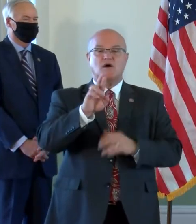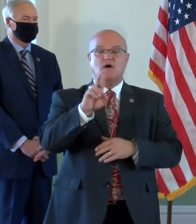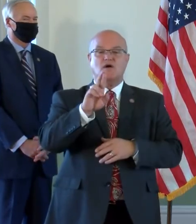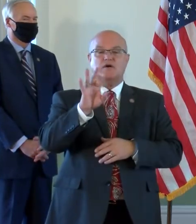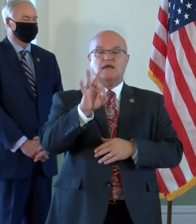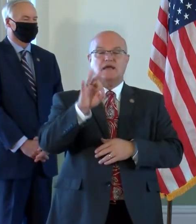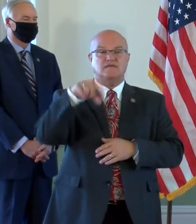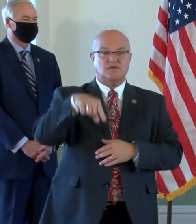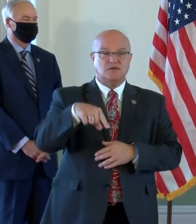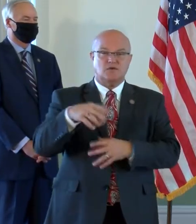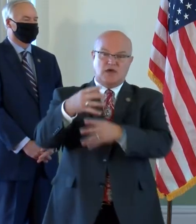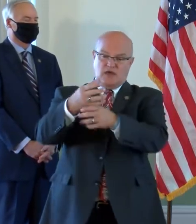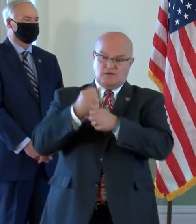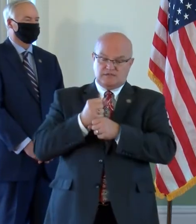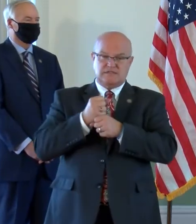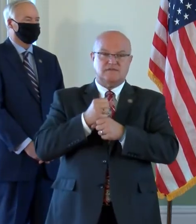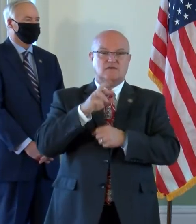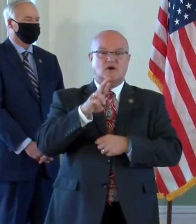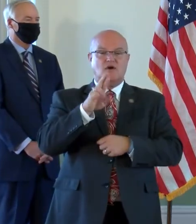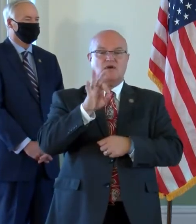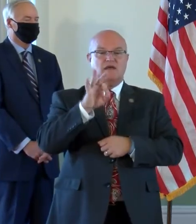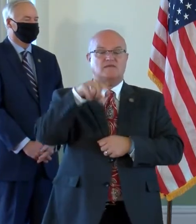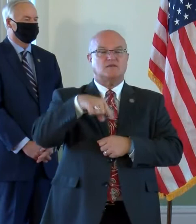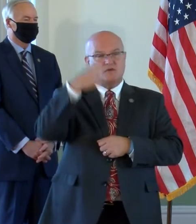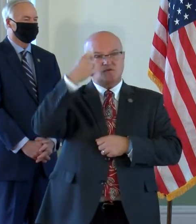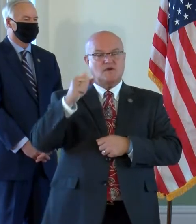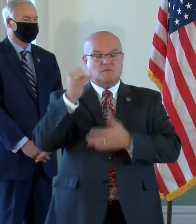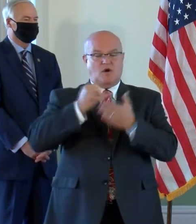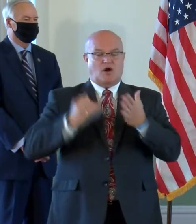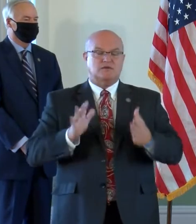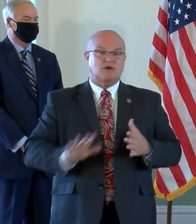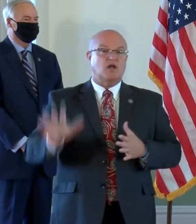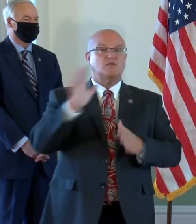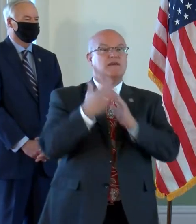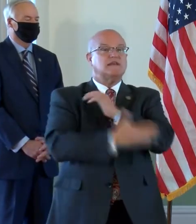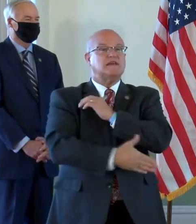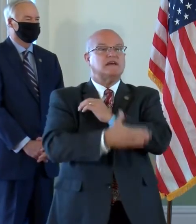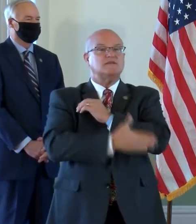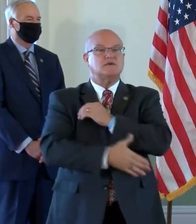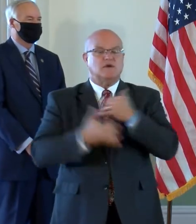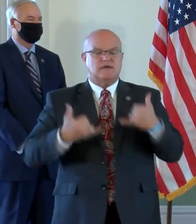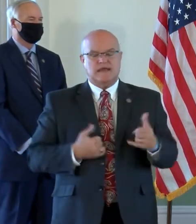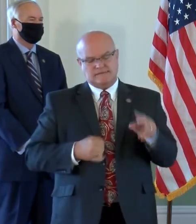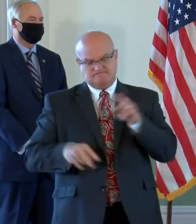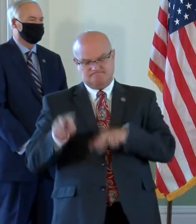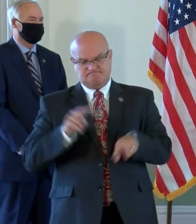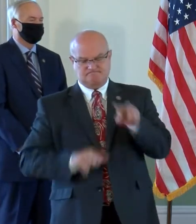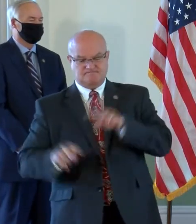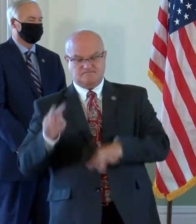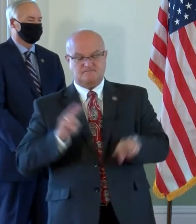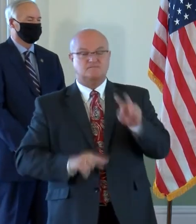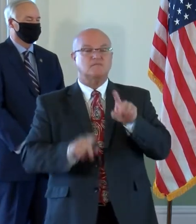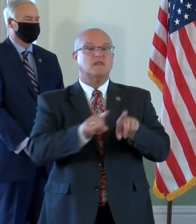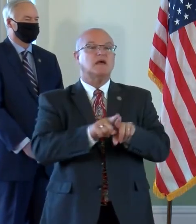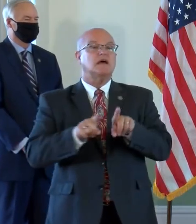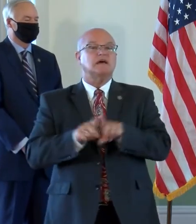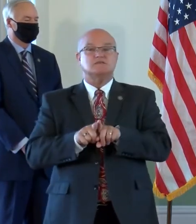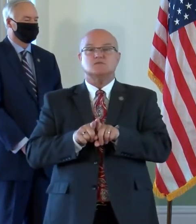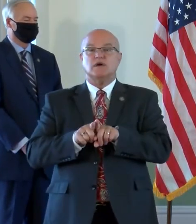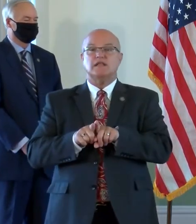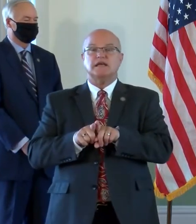and receiving RFQs from artists from all around the country that we are now reviewing, as well as